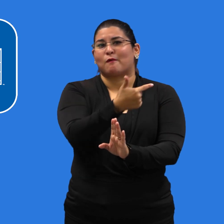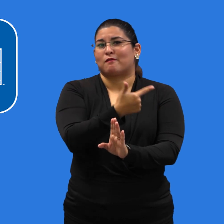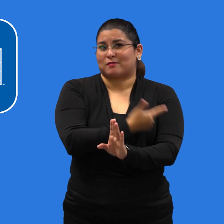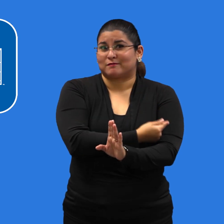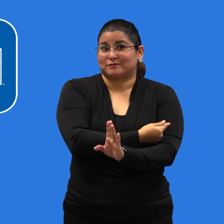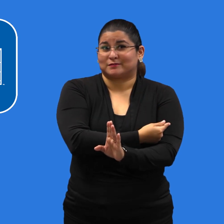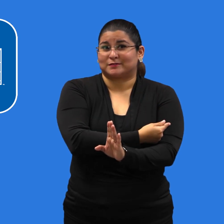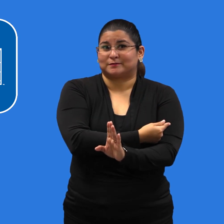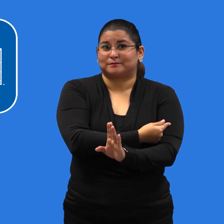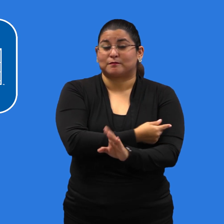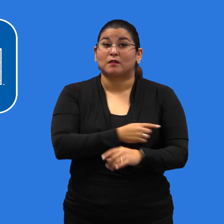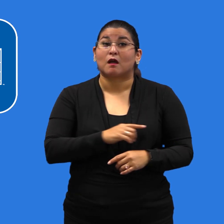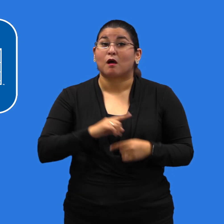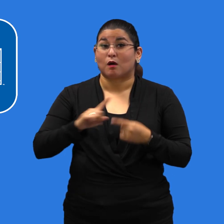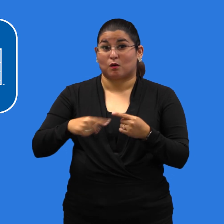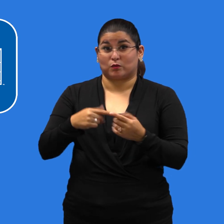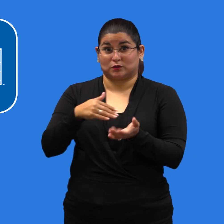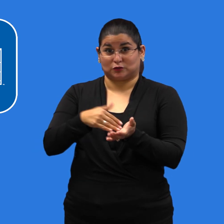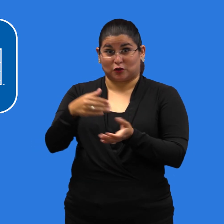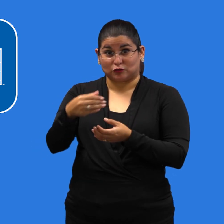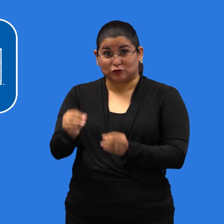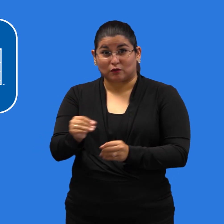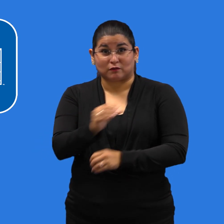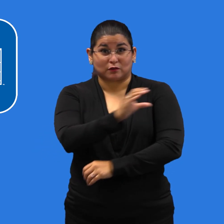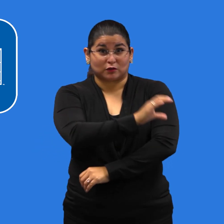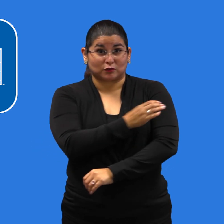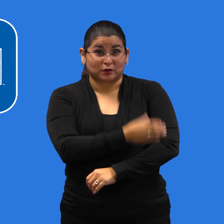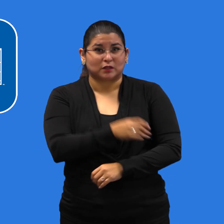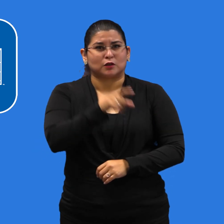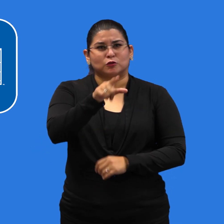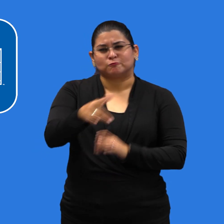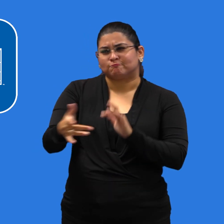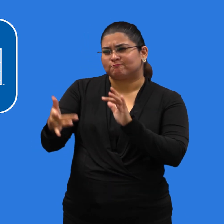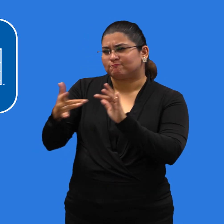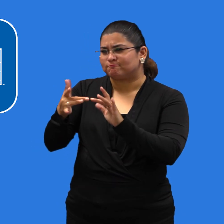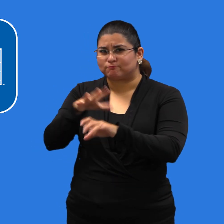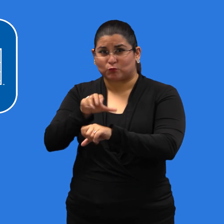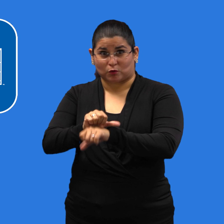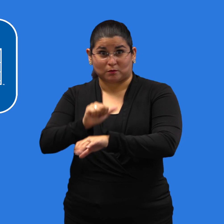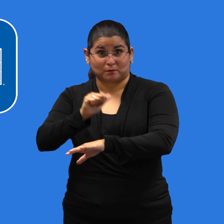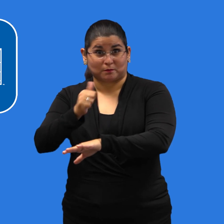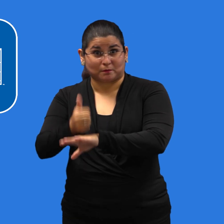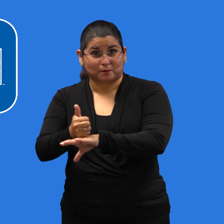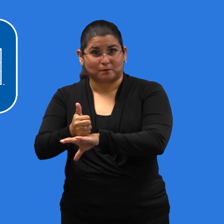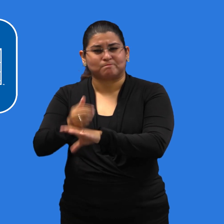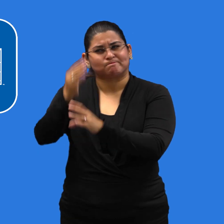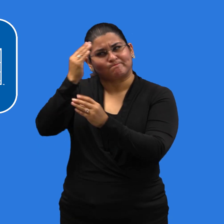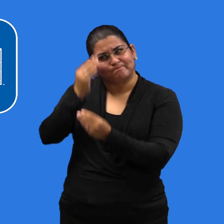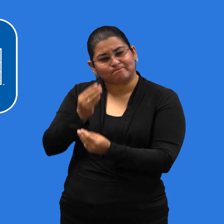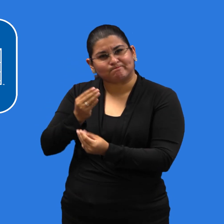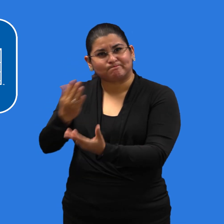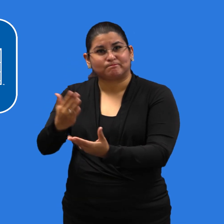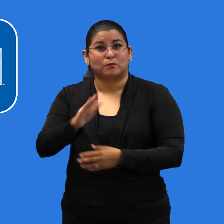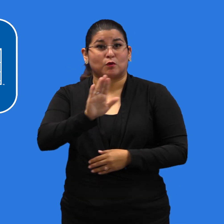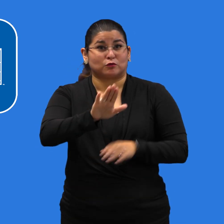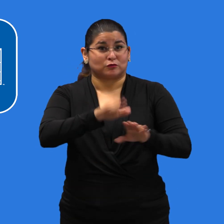The experience of getting a COVID-19 vaccine will be very similar to the experience of getting routine